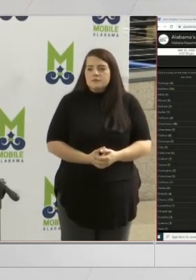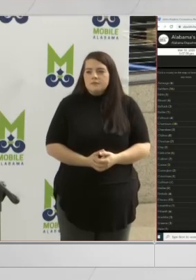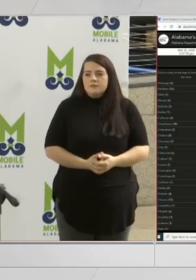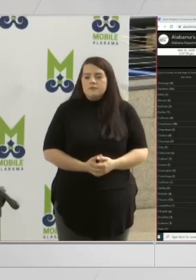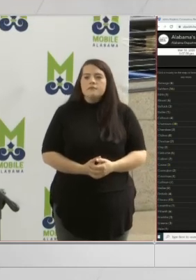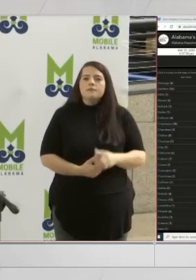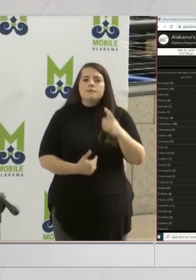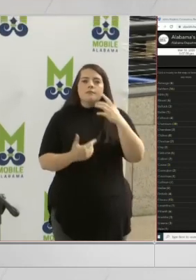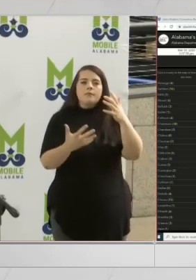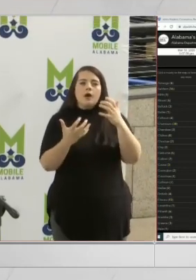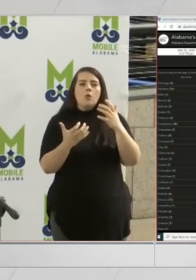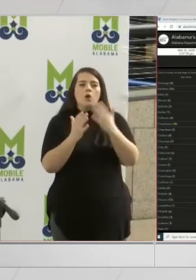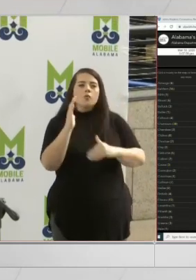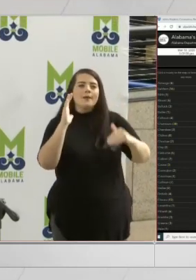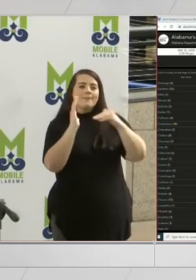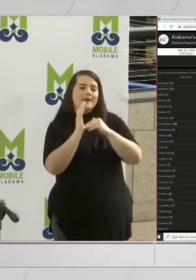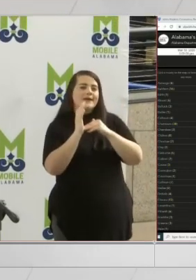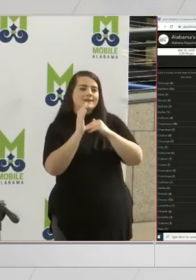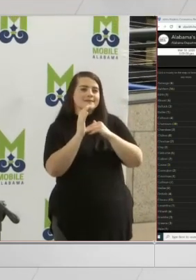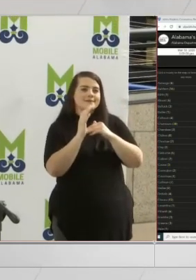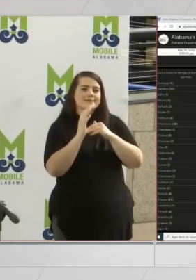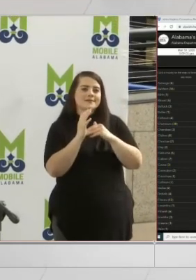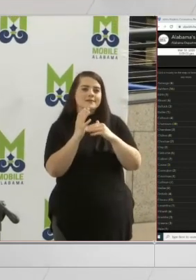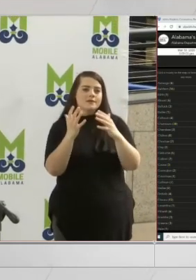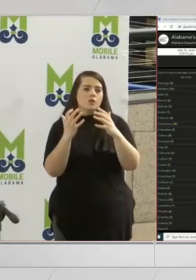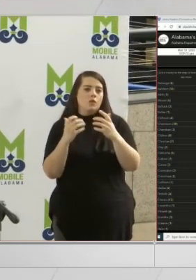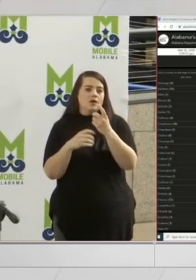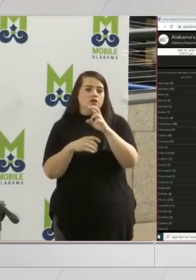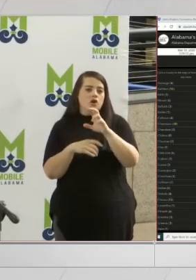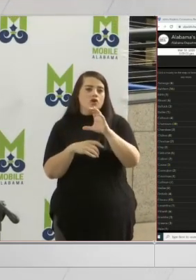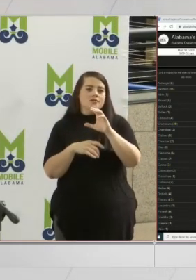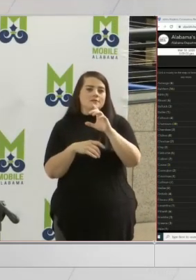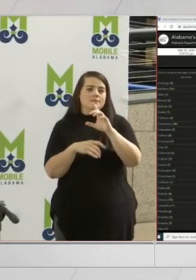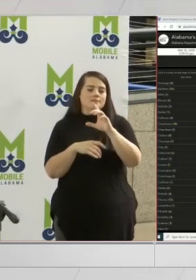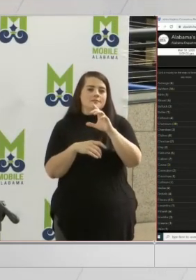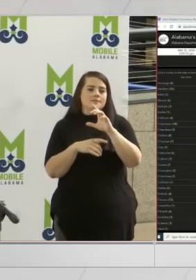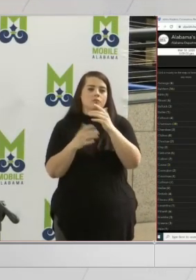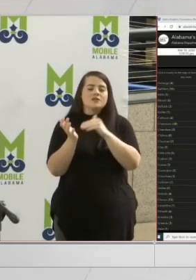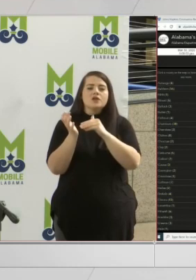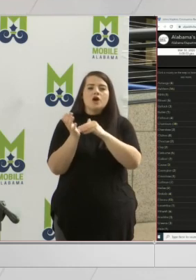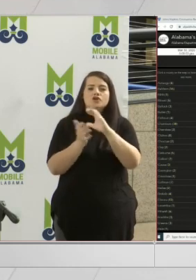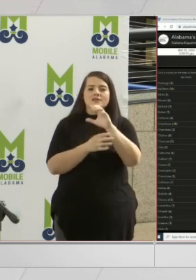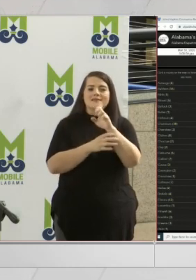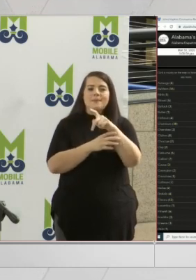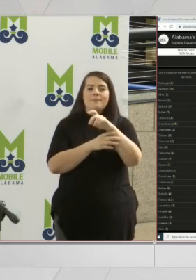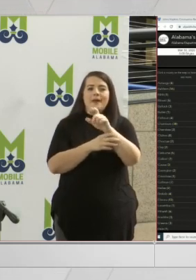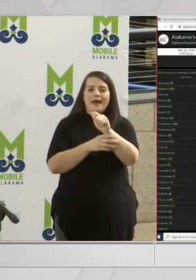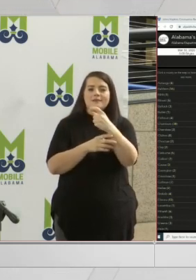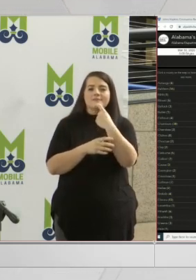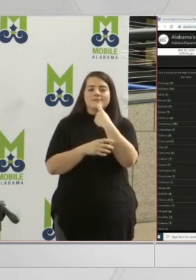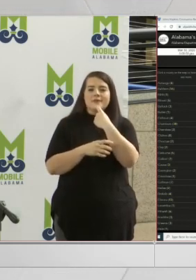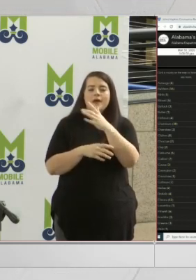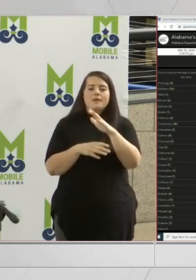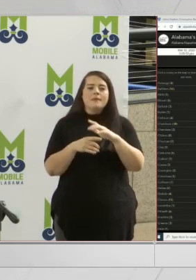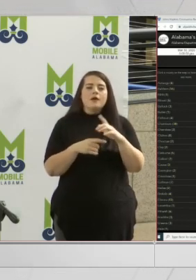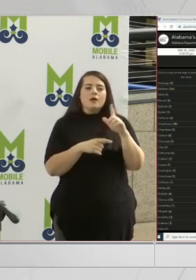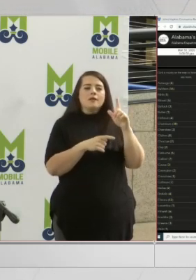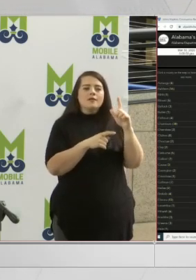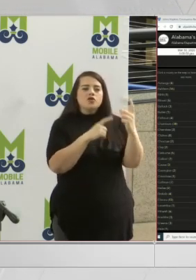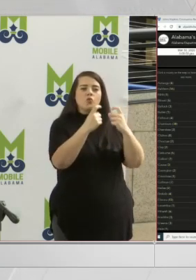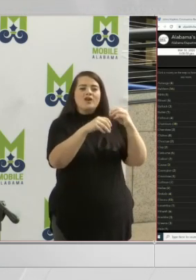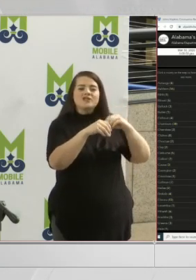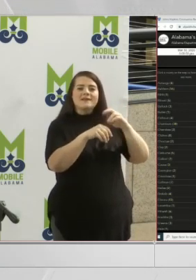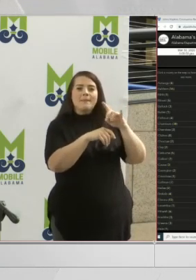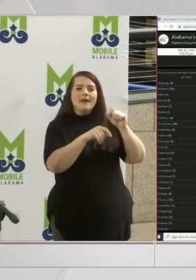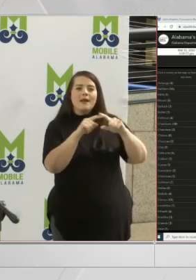I would like to repeat what Dr. Cepeda said, and that was... I there's been a question in the media, but collectively,